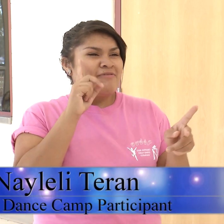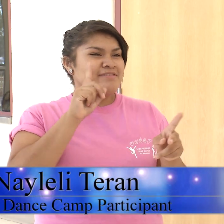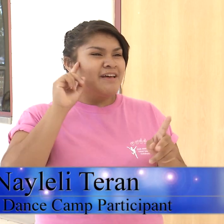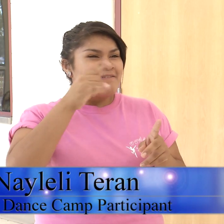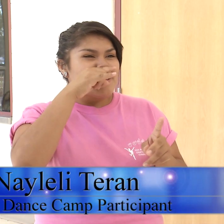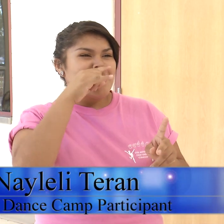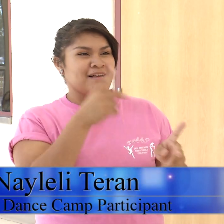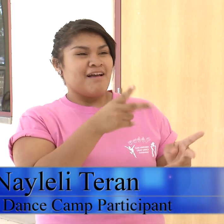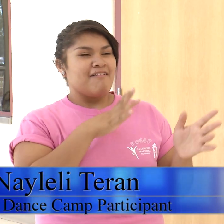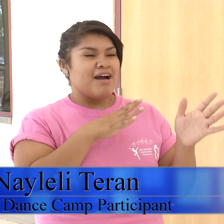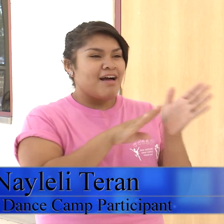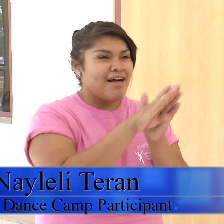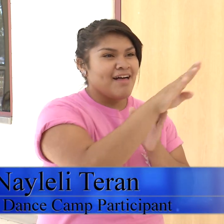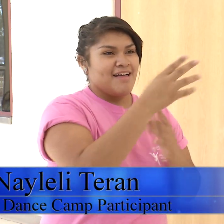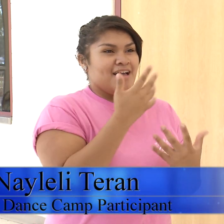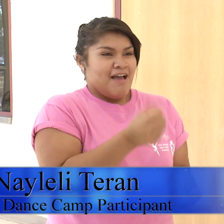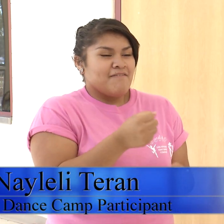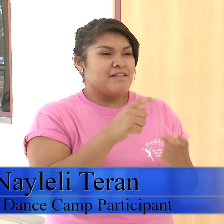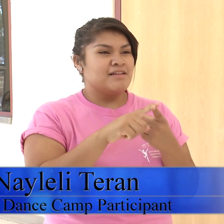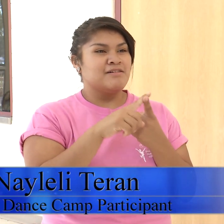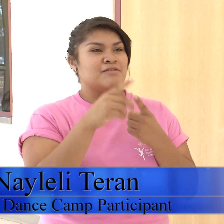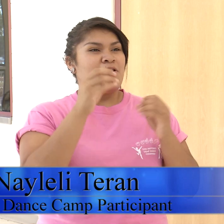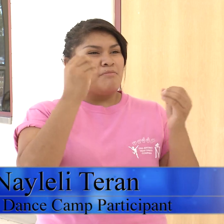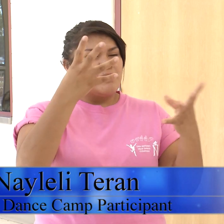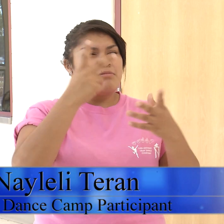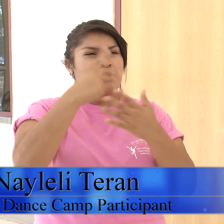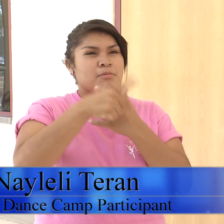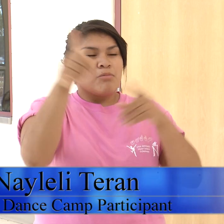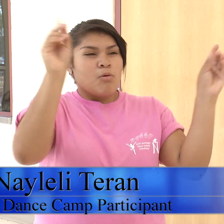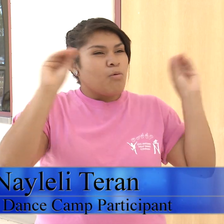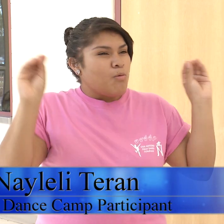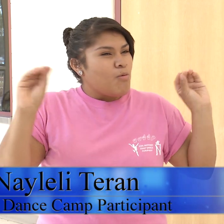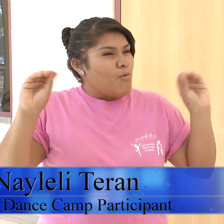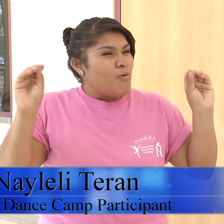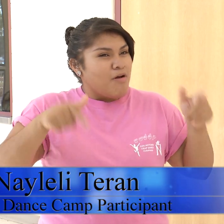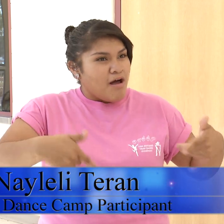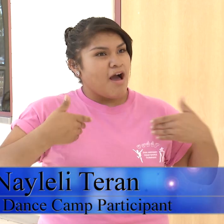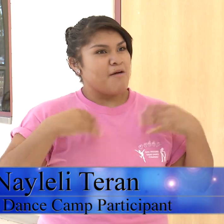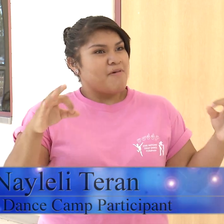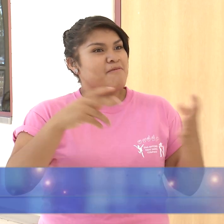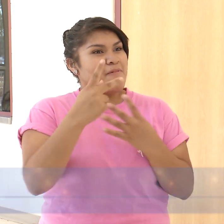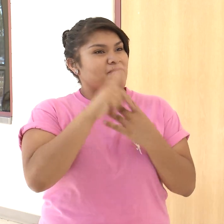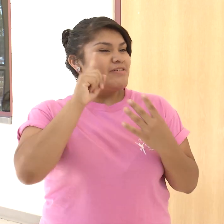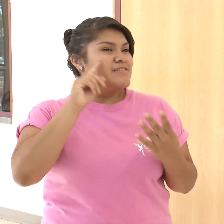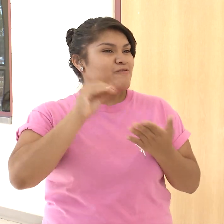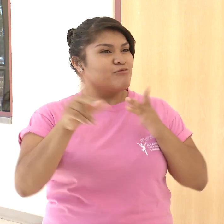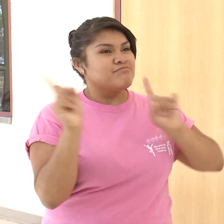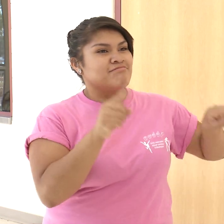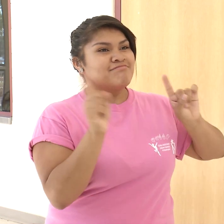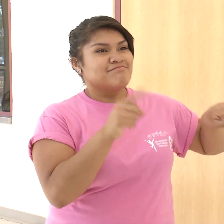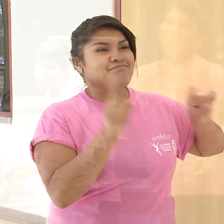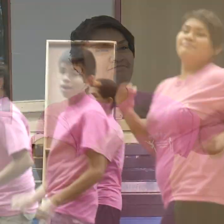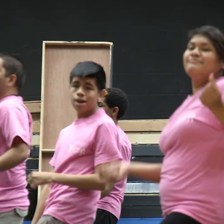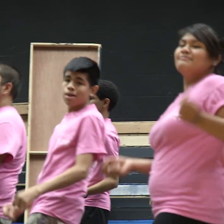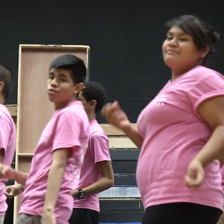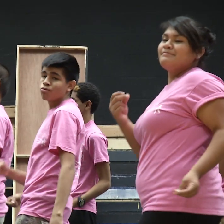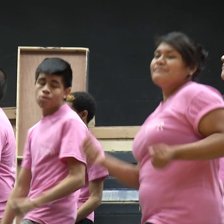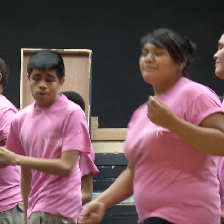It's the perfect opportunity for us kids to develop our confidence. There are no other programs out here like this. This is Nayeli